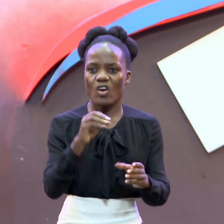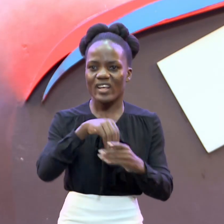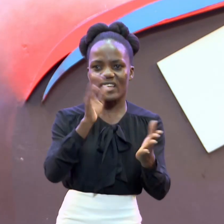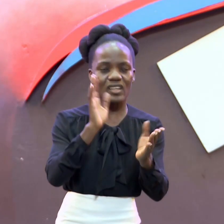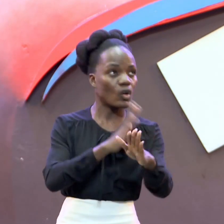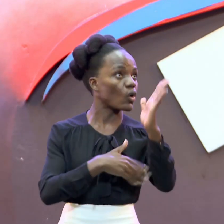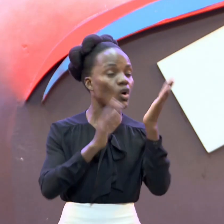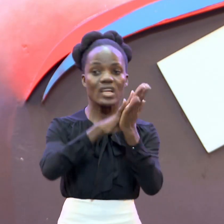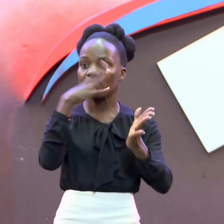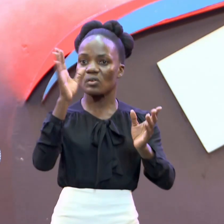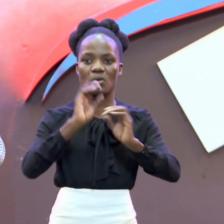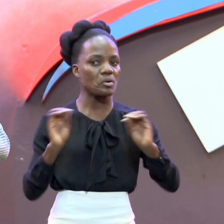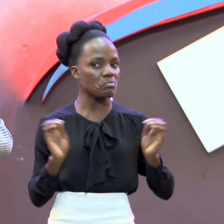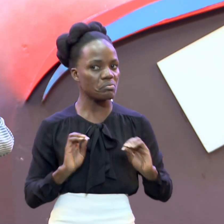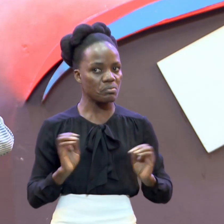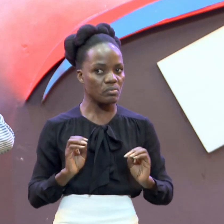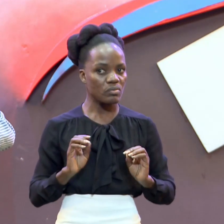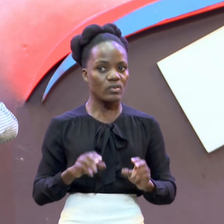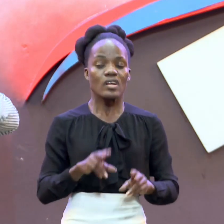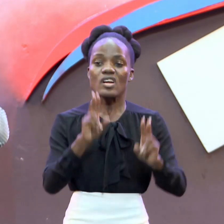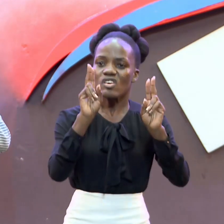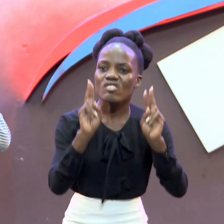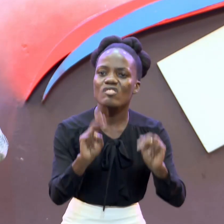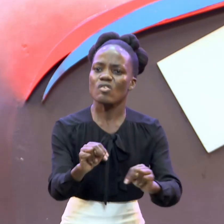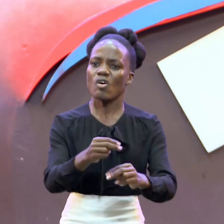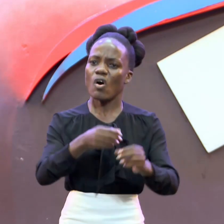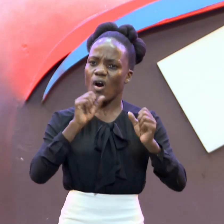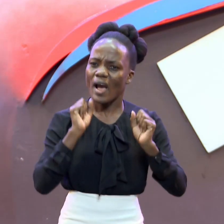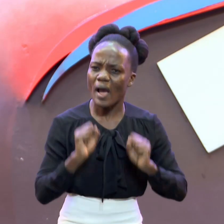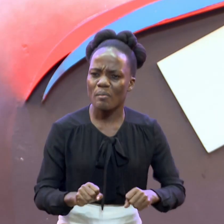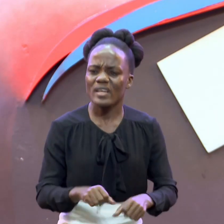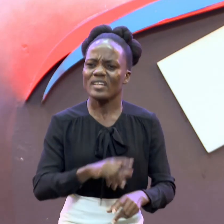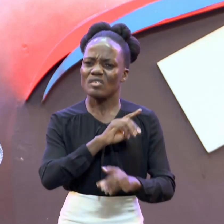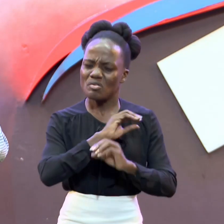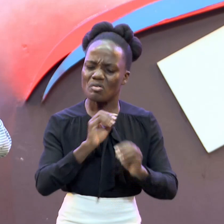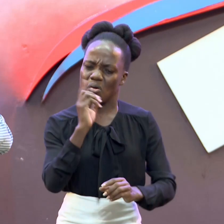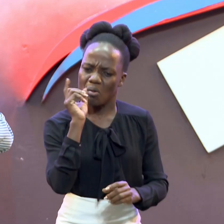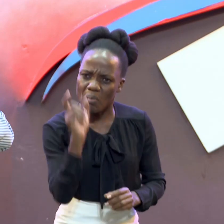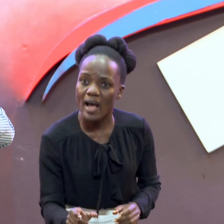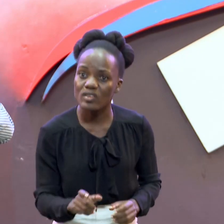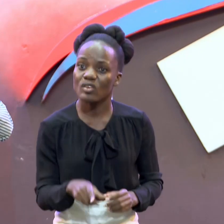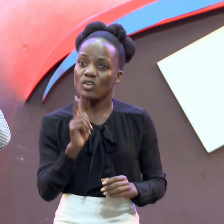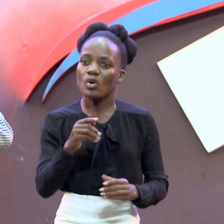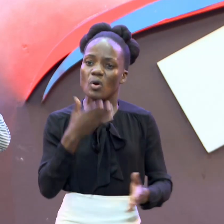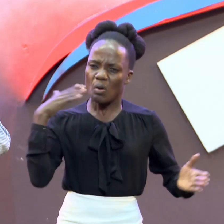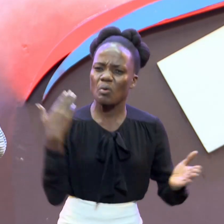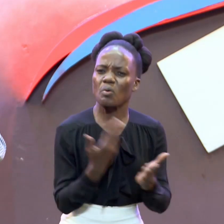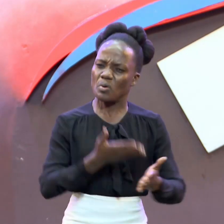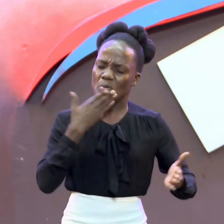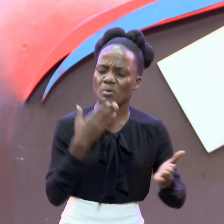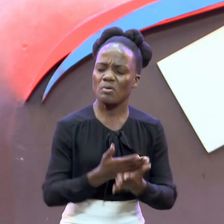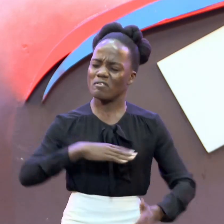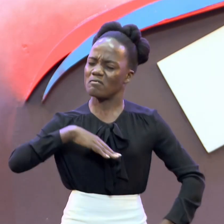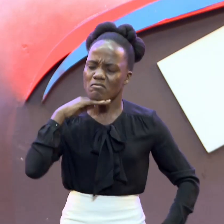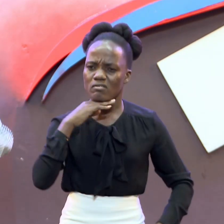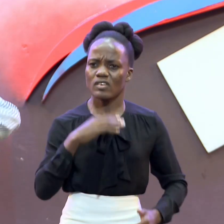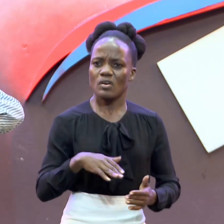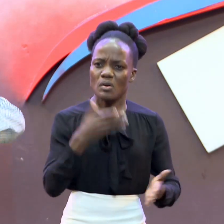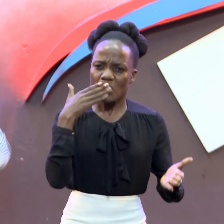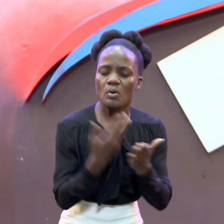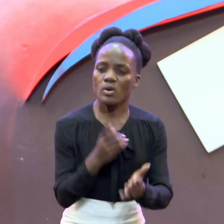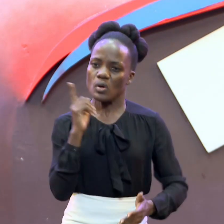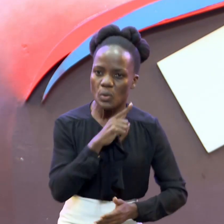Potential There is no Person who is Good enough There is no Person who is Smart enough To